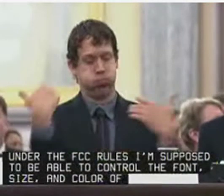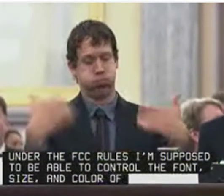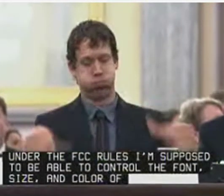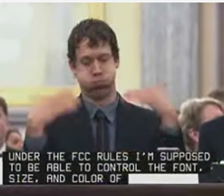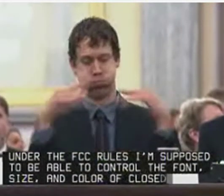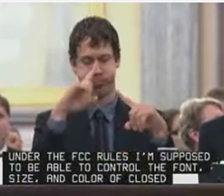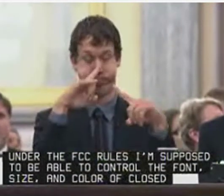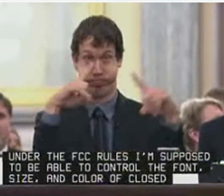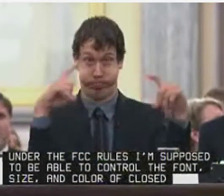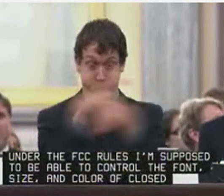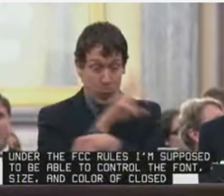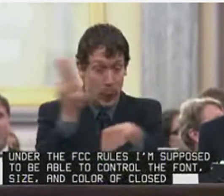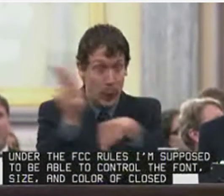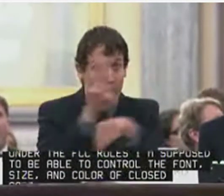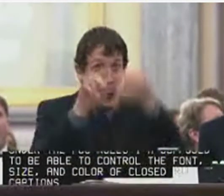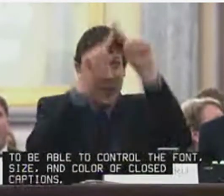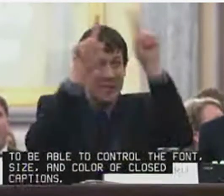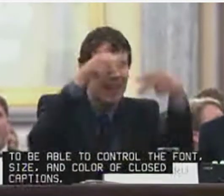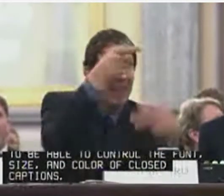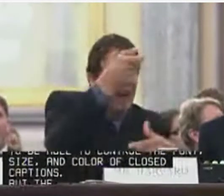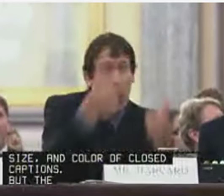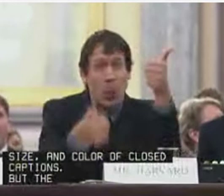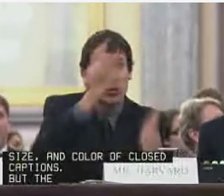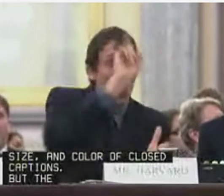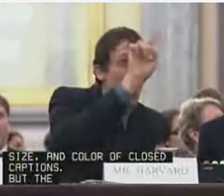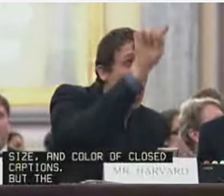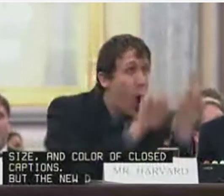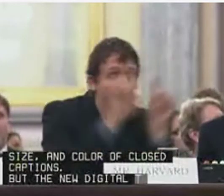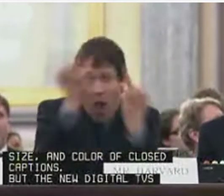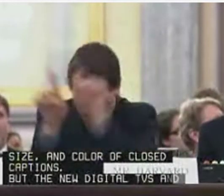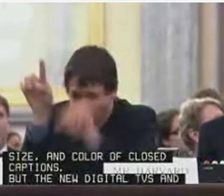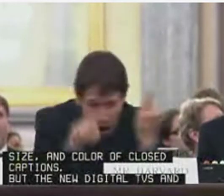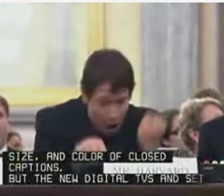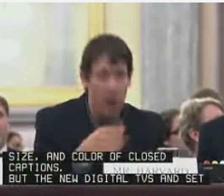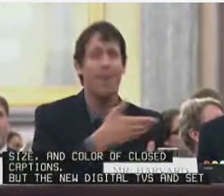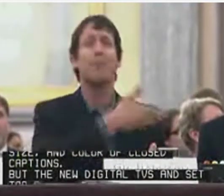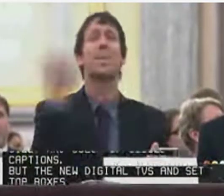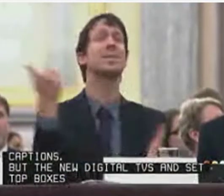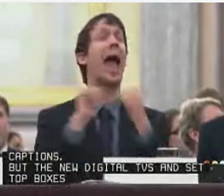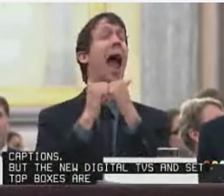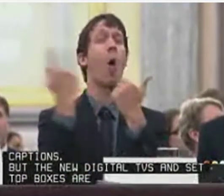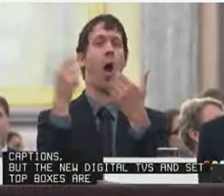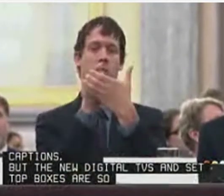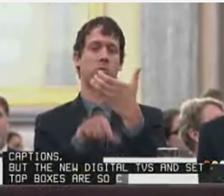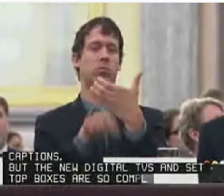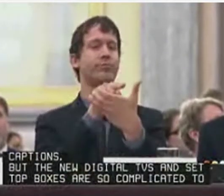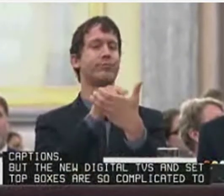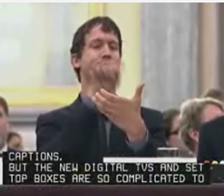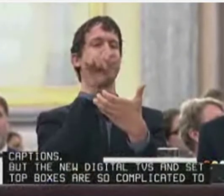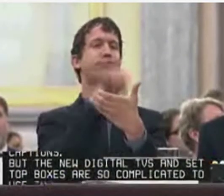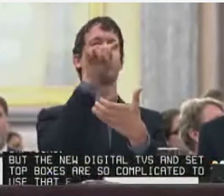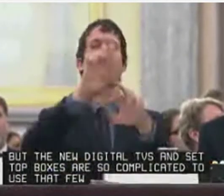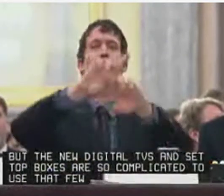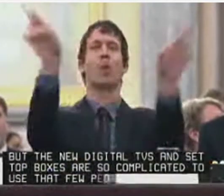digital TVs and set-top boxes are so complicated to use that few people have figured out how to access these features.